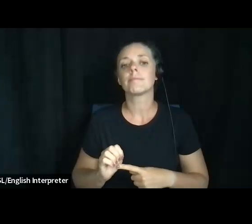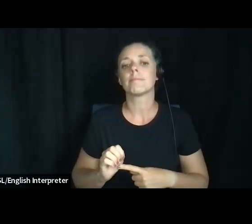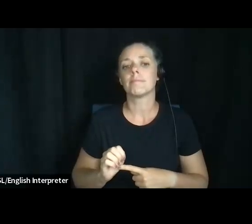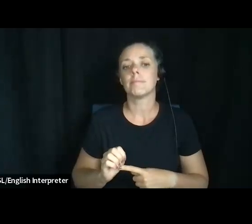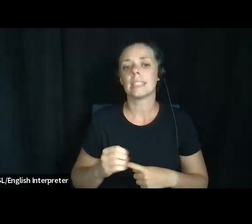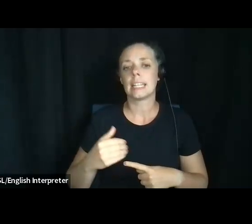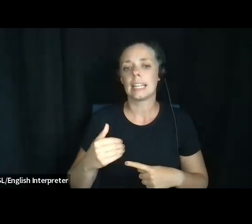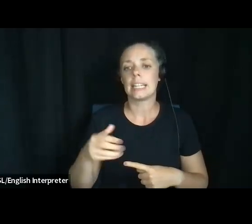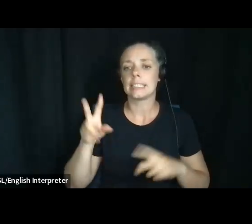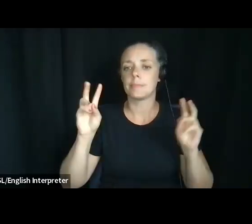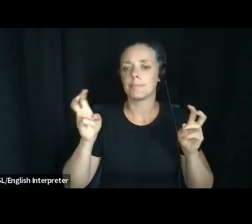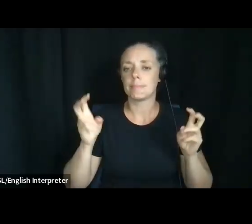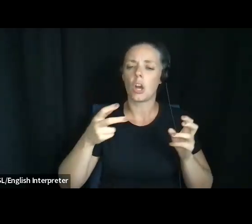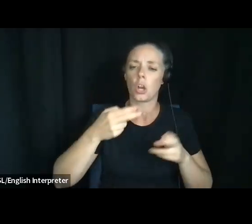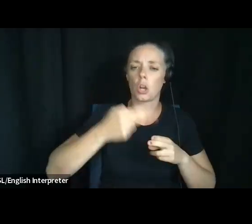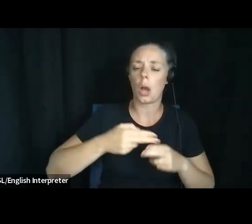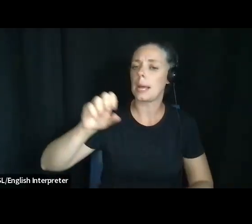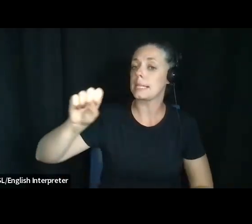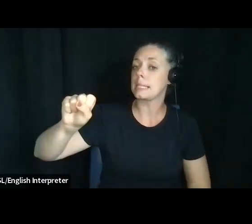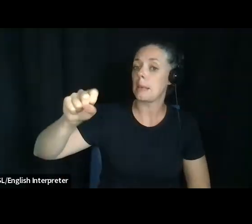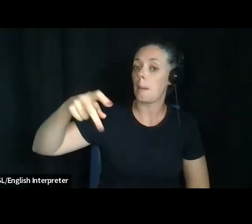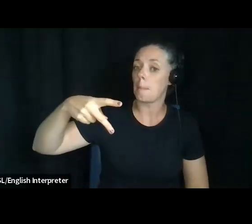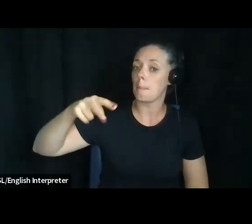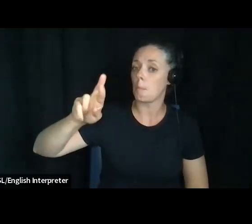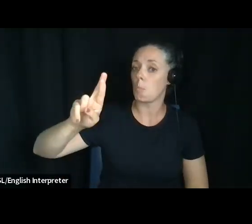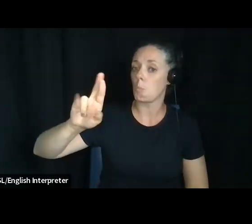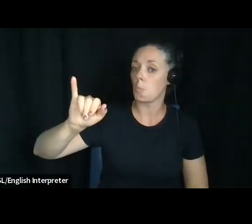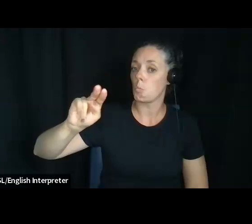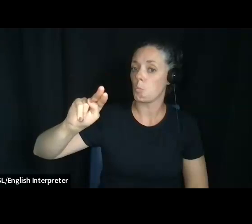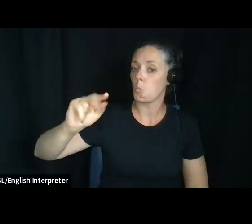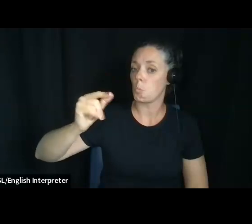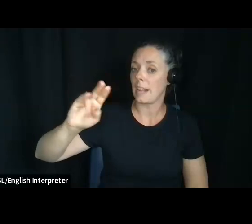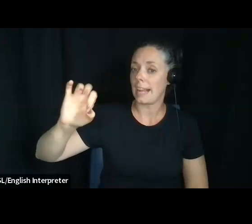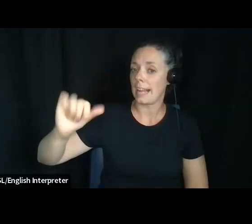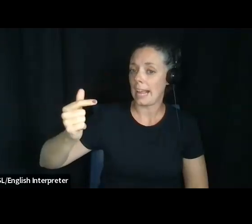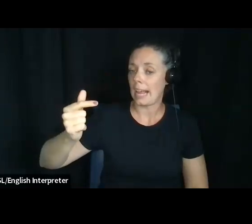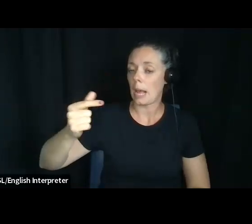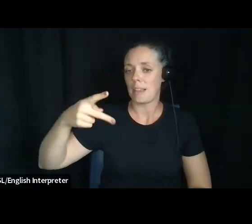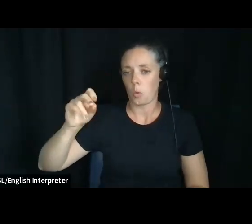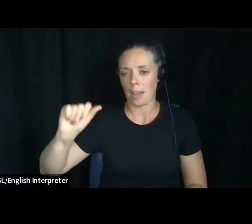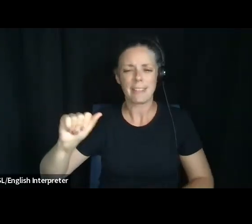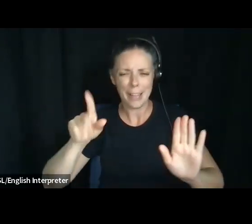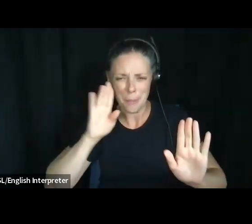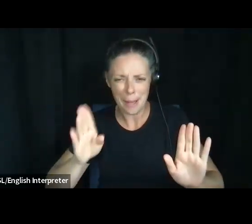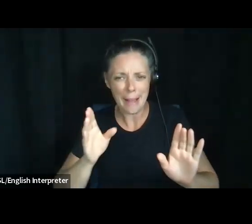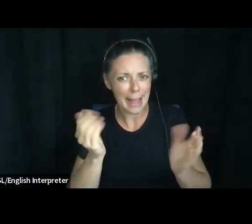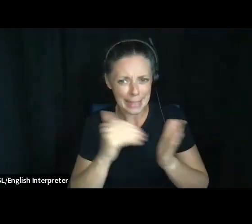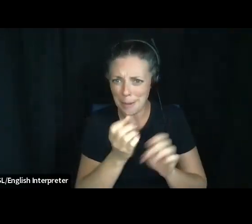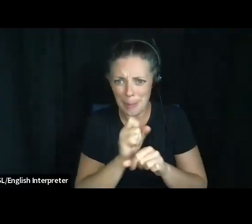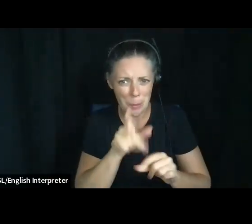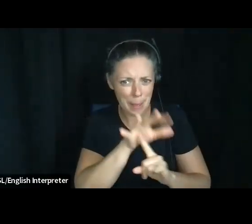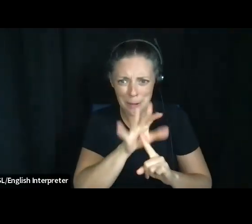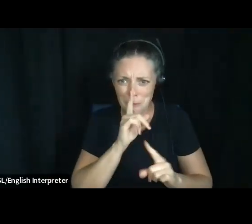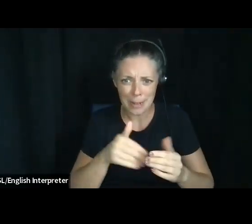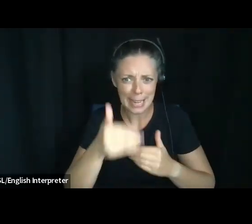springing power of attorney. Again, this is going to make you so popular at next dinner party coming up with these terms. A springing